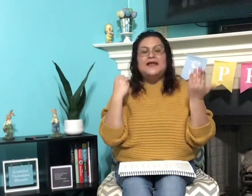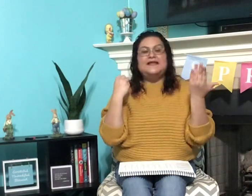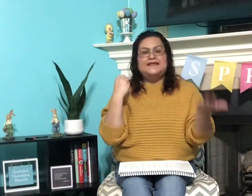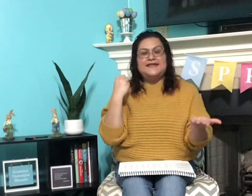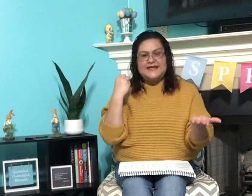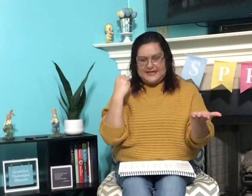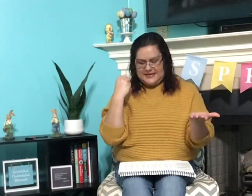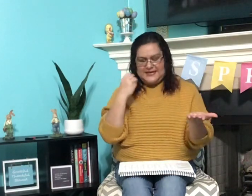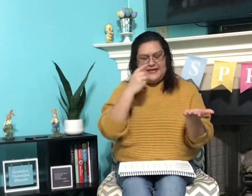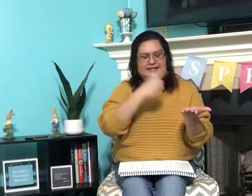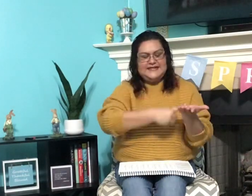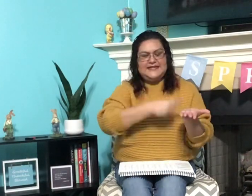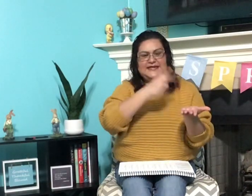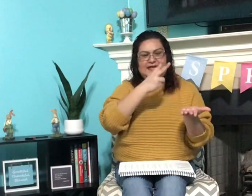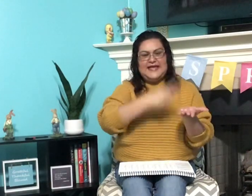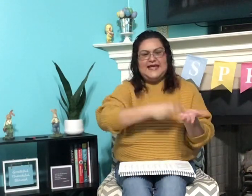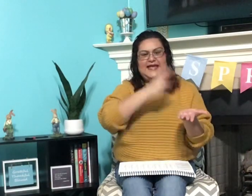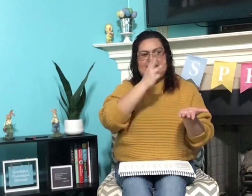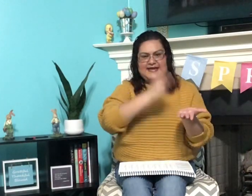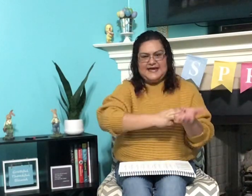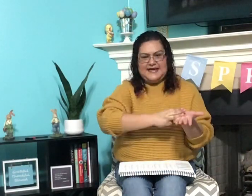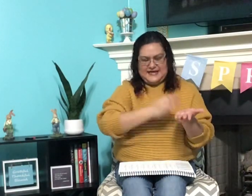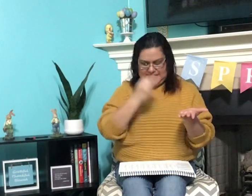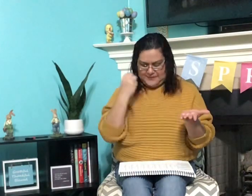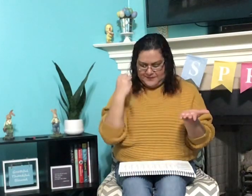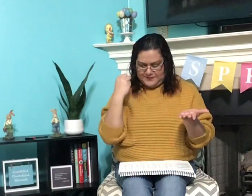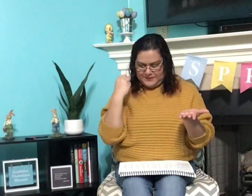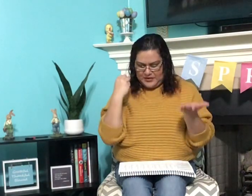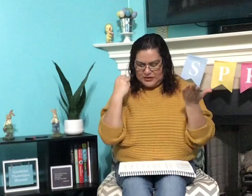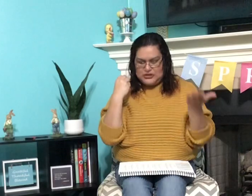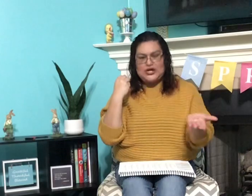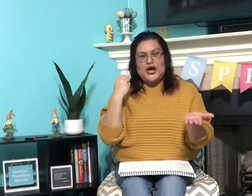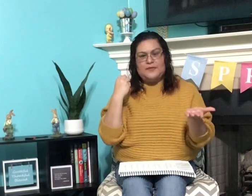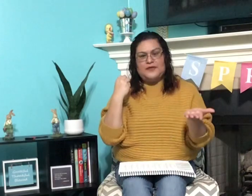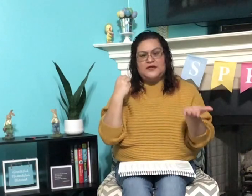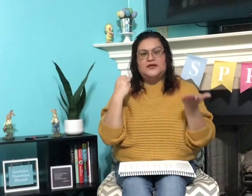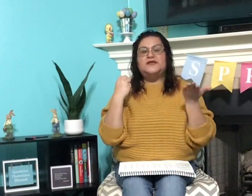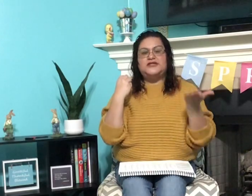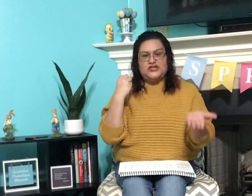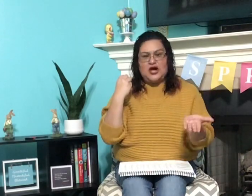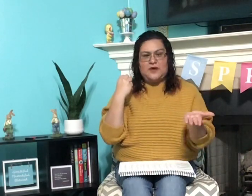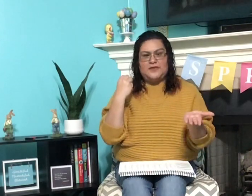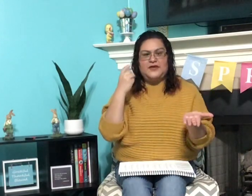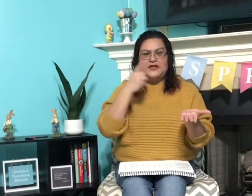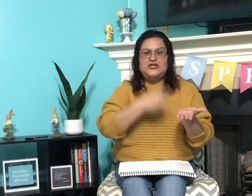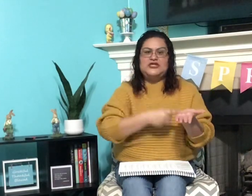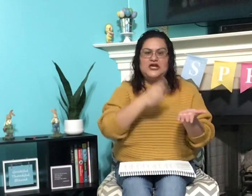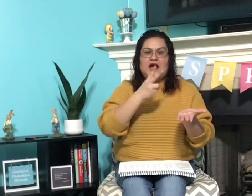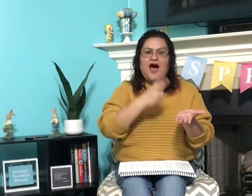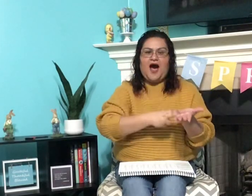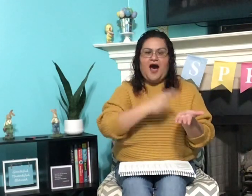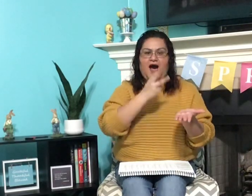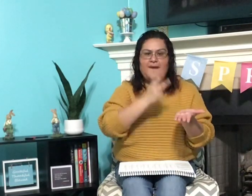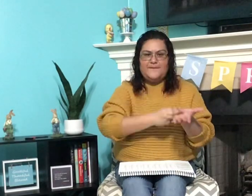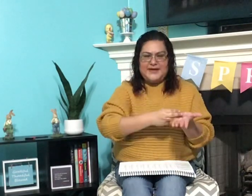dig, d, eh, g, job, job, job, j, ah, b,